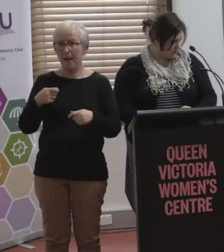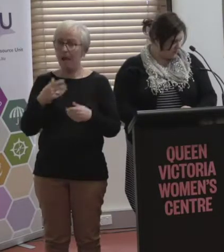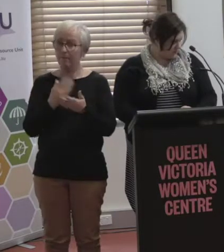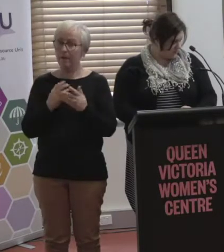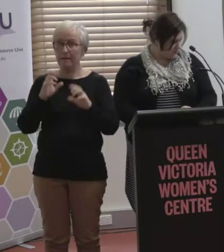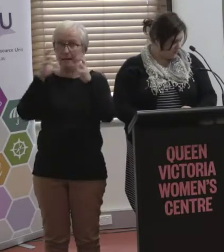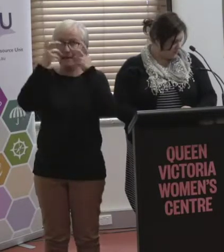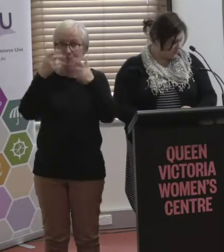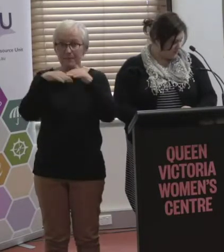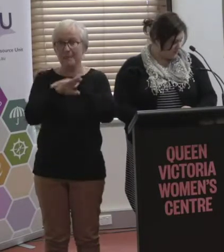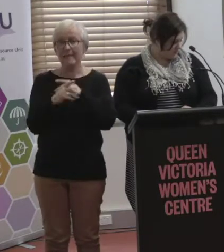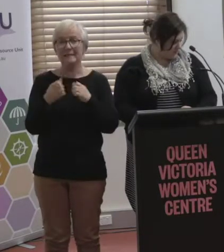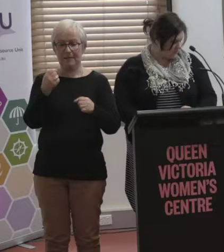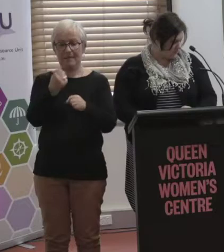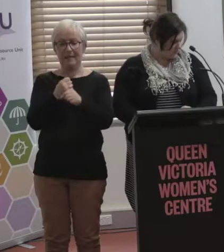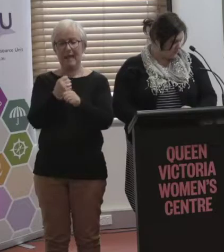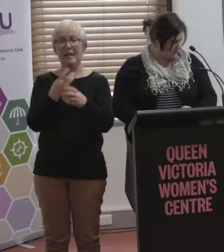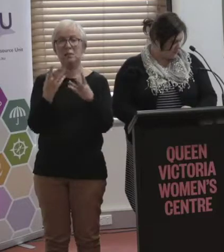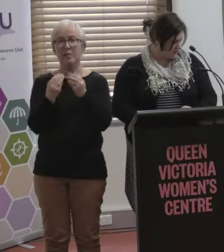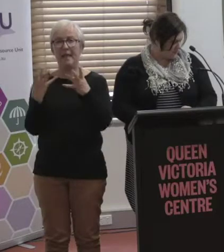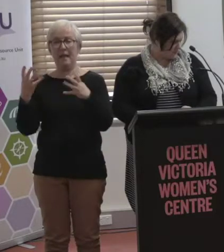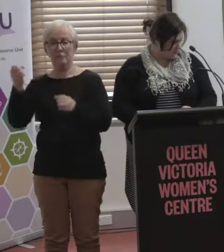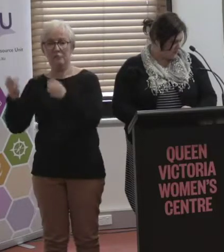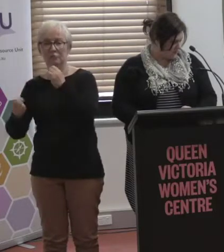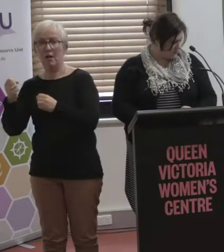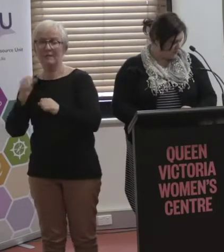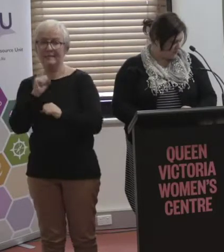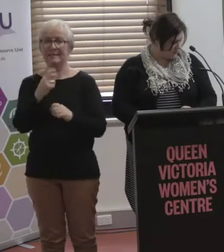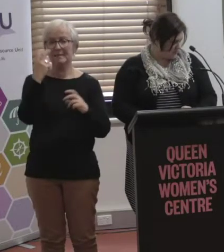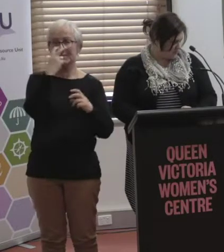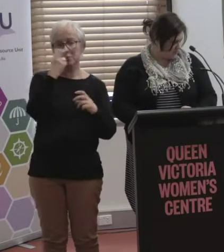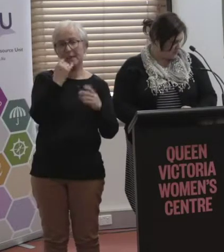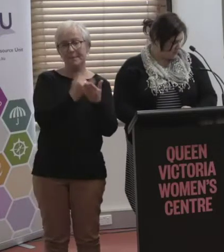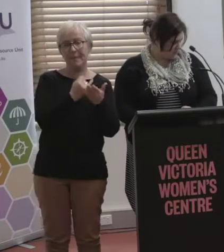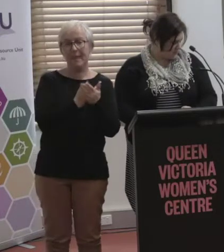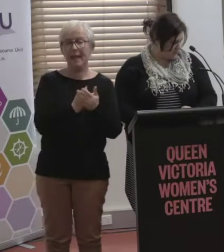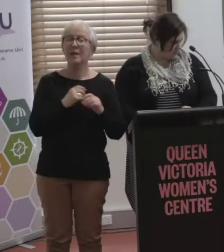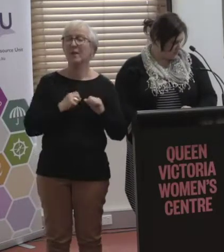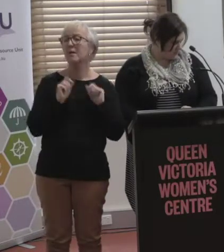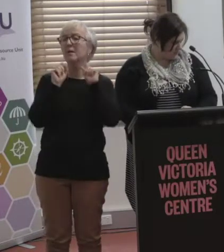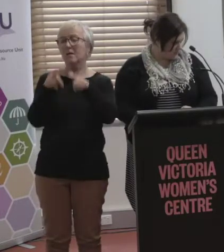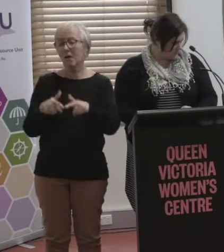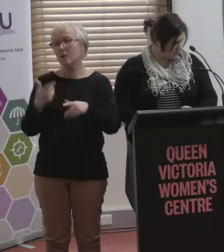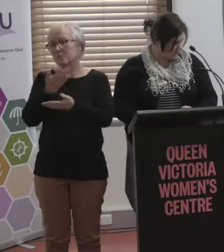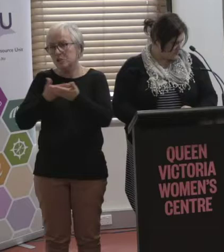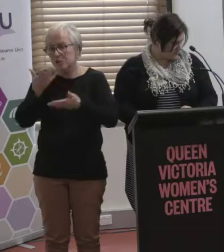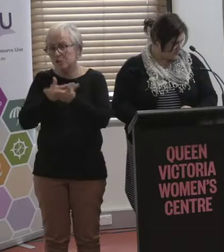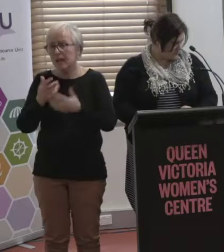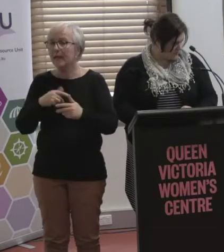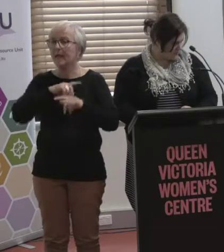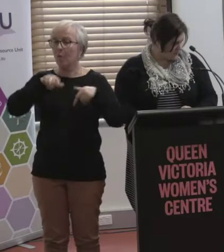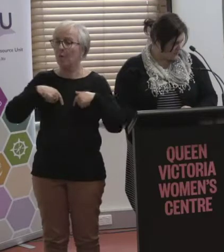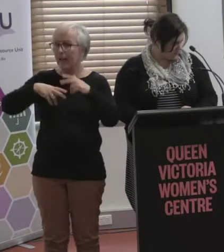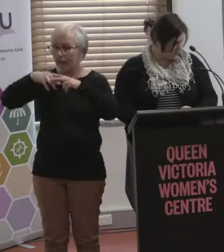interested in autonomous vehicles and he's a visually impaired gentleman. Anyhow, we went and had this great chat and they said, oh, we're developing this